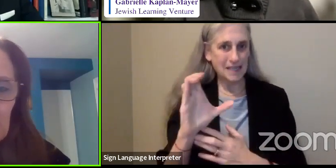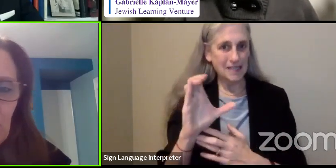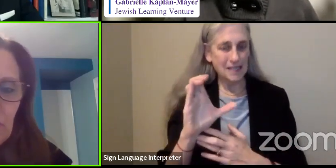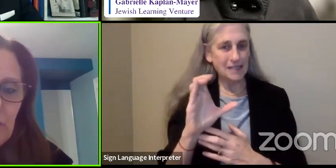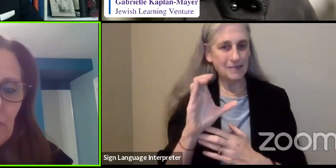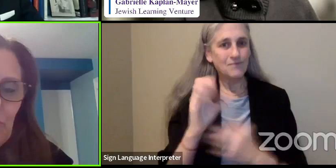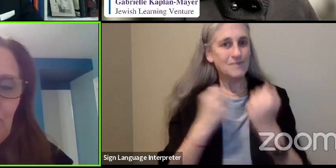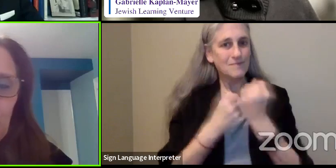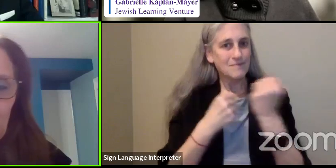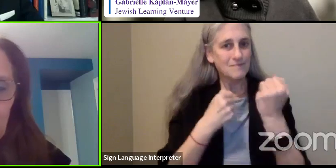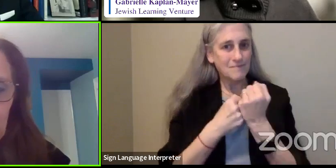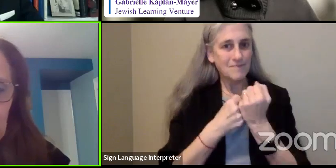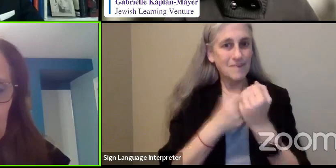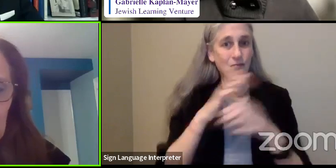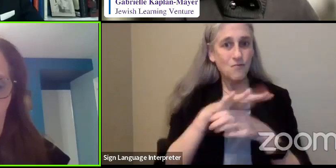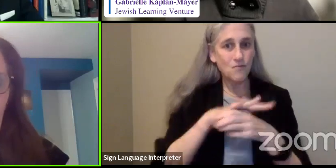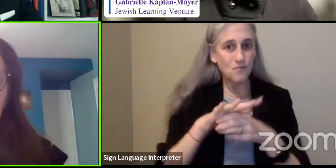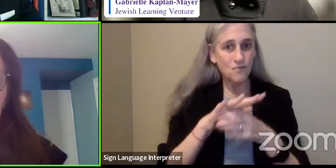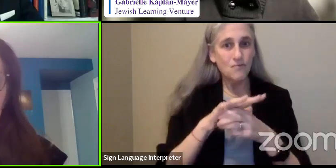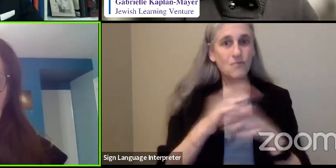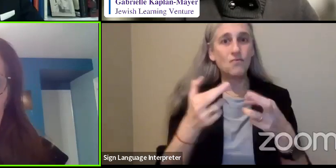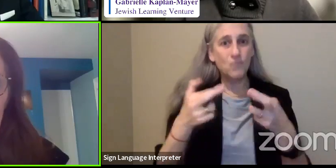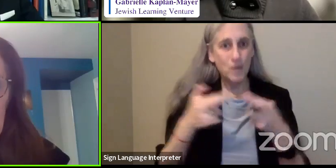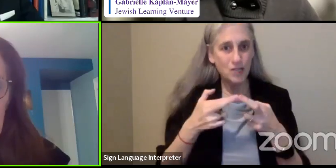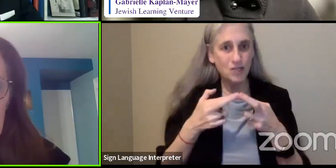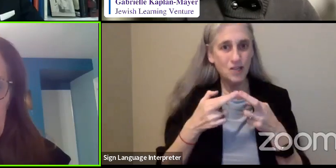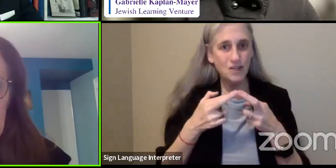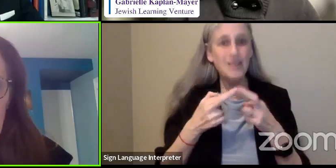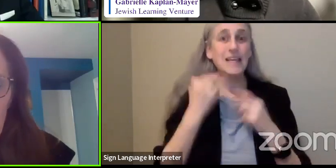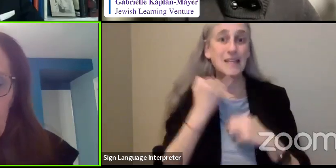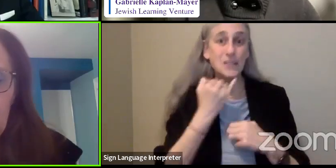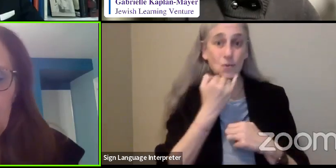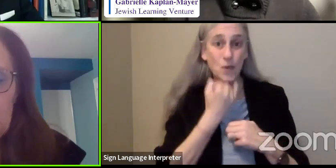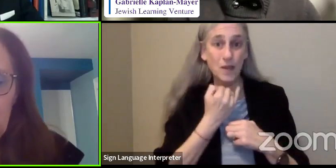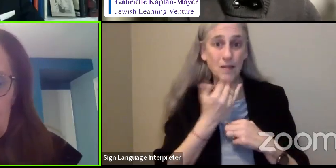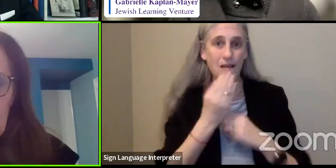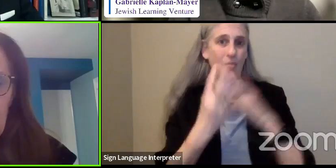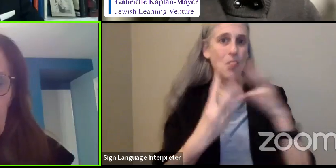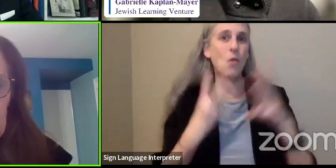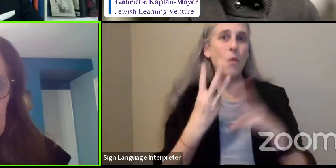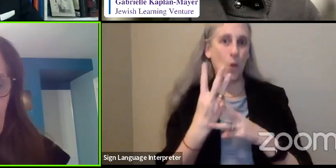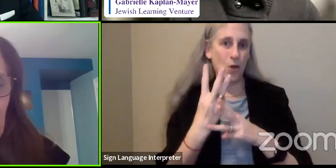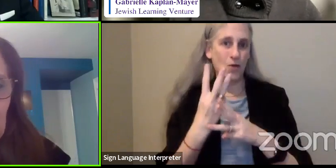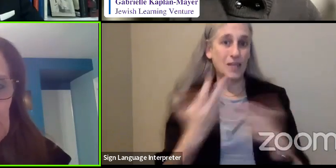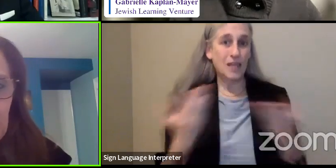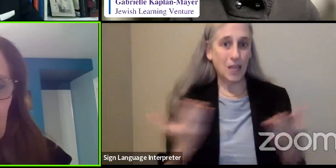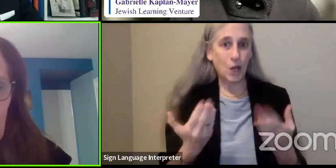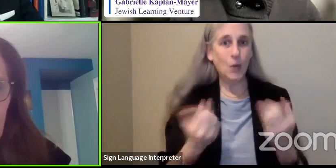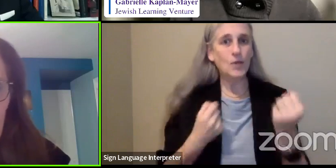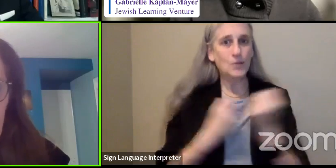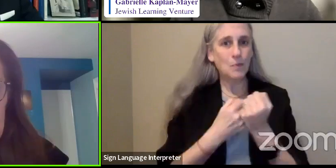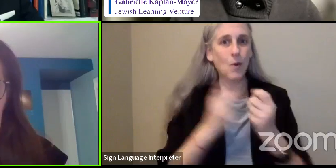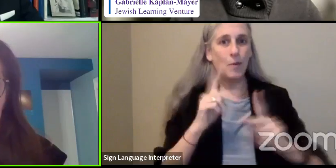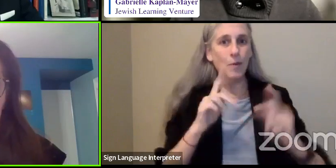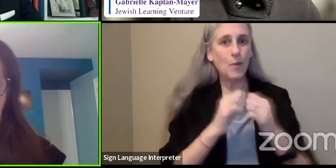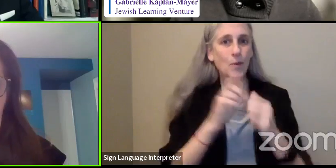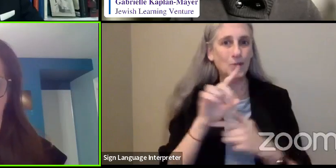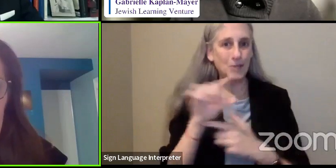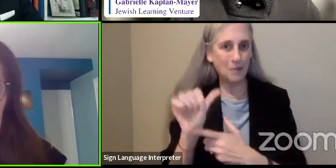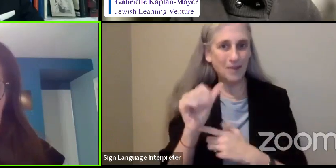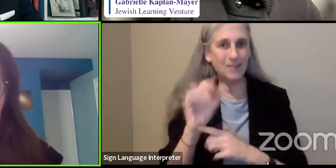in Israel, and around the world. And here at JFCS, we support individuals with disabilities, their families, and their caregivers,